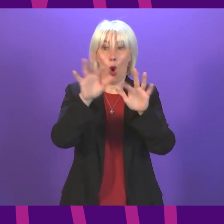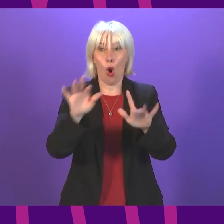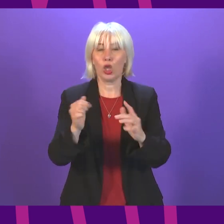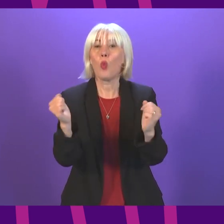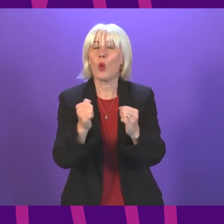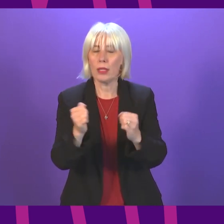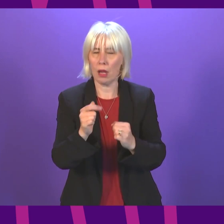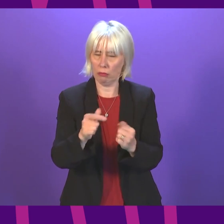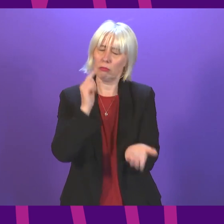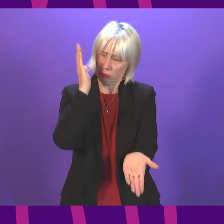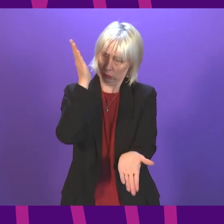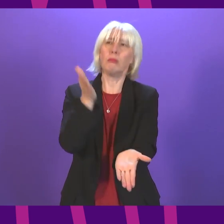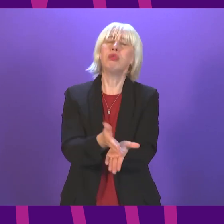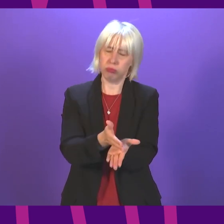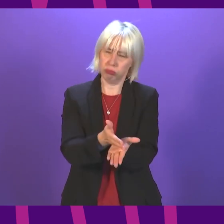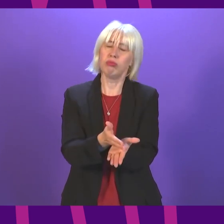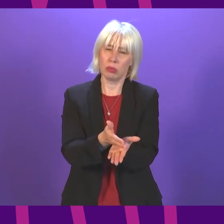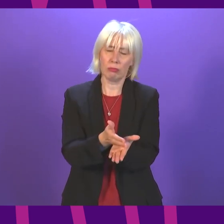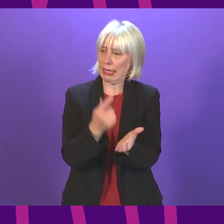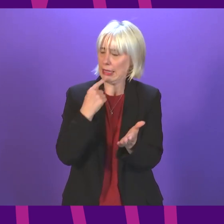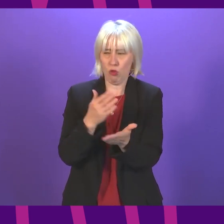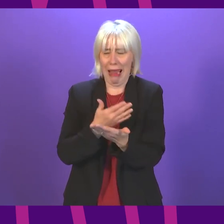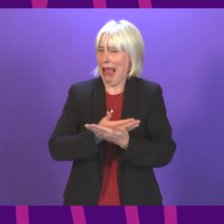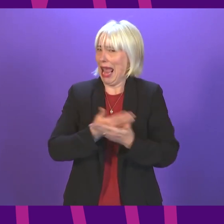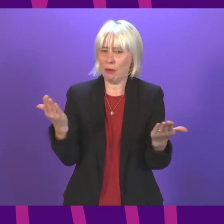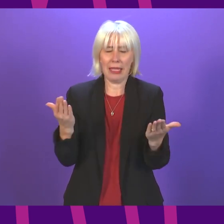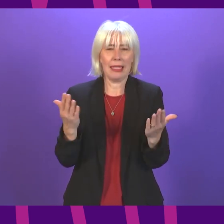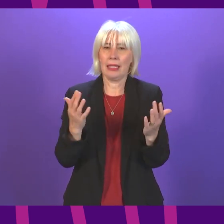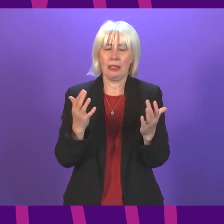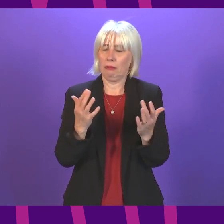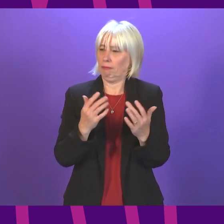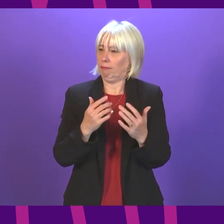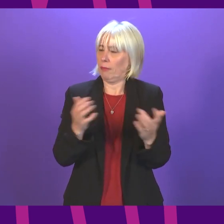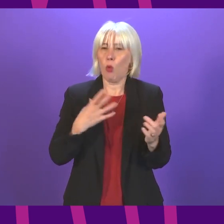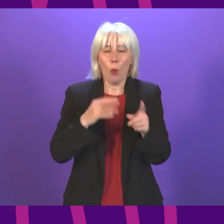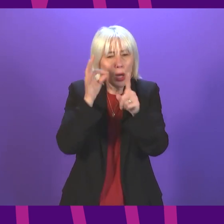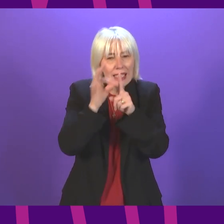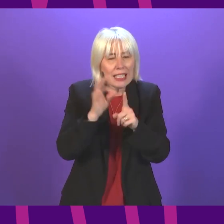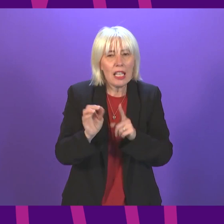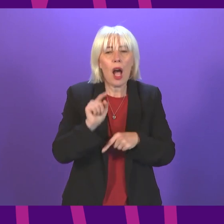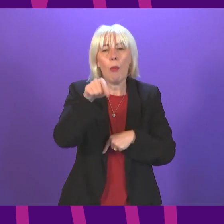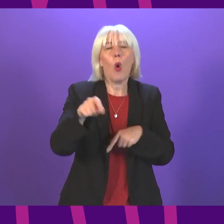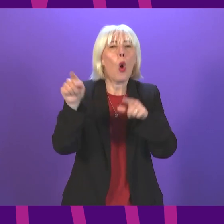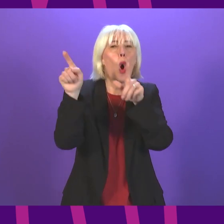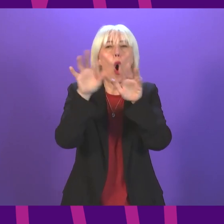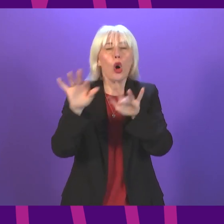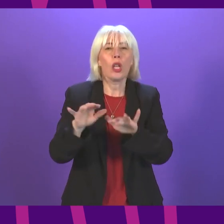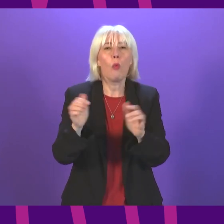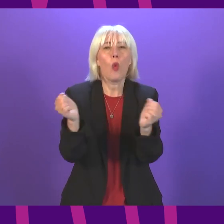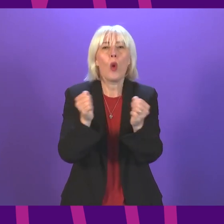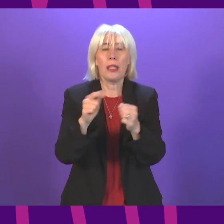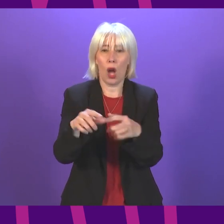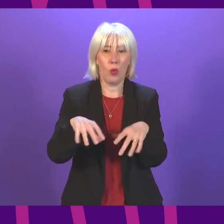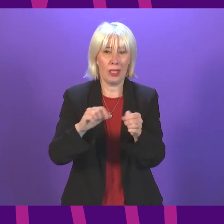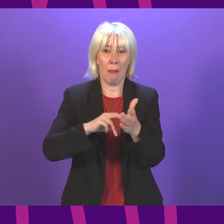an absolute assurance to Ms Webber. And if any member of this chamber wishes to have more detail about autumn winter planning, that planning started